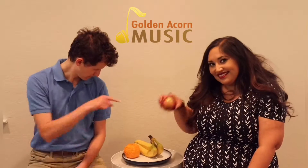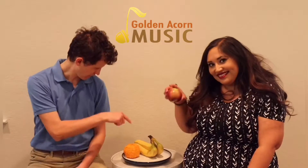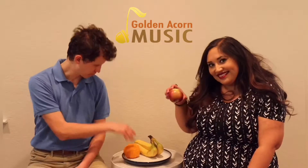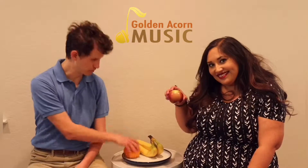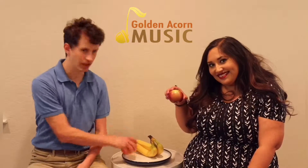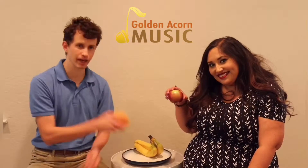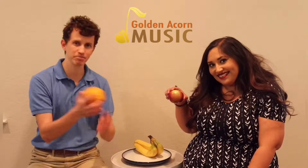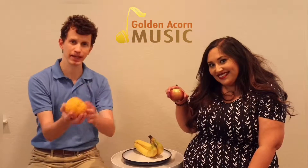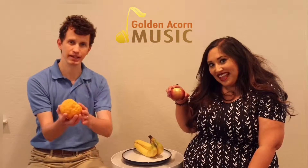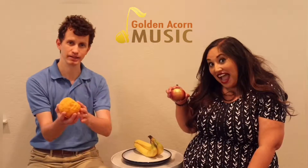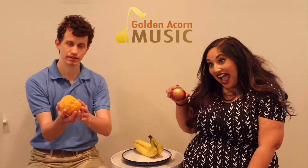Apples and bananas